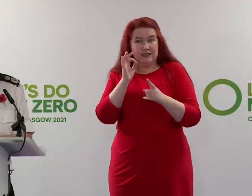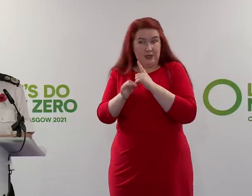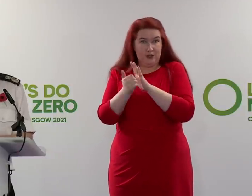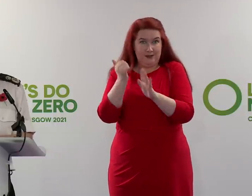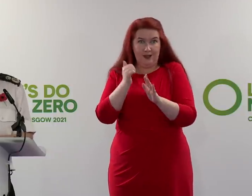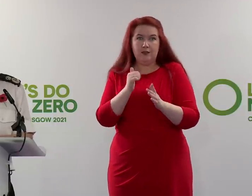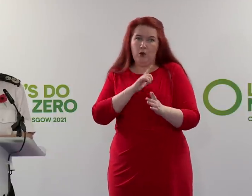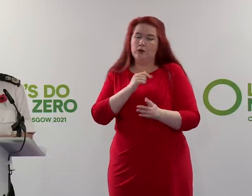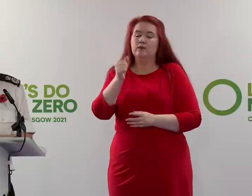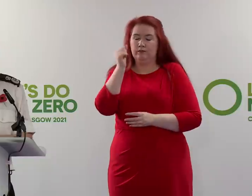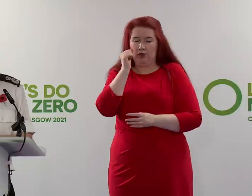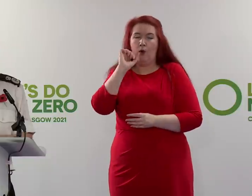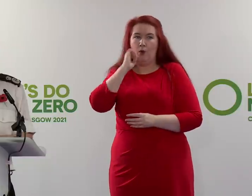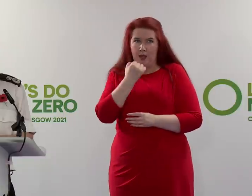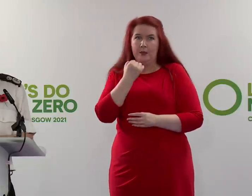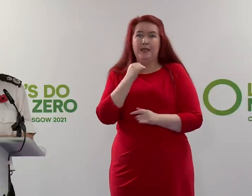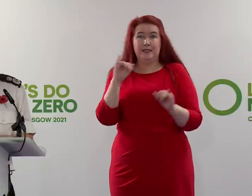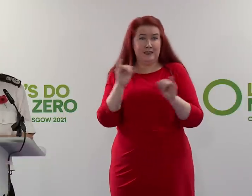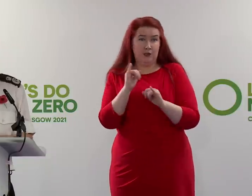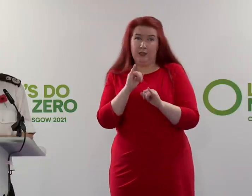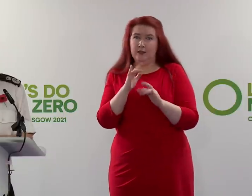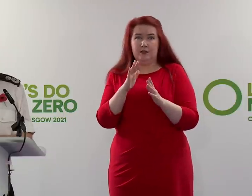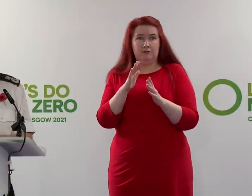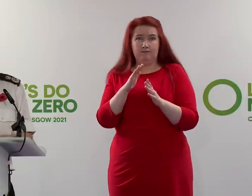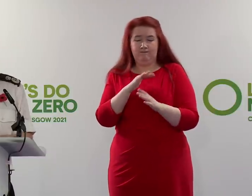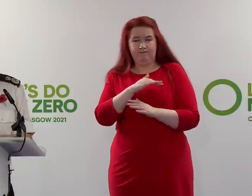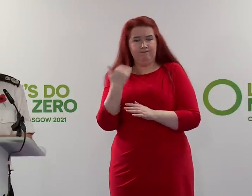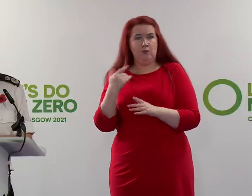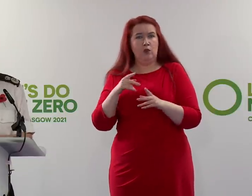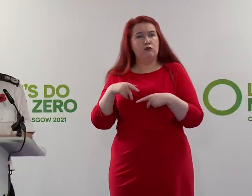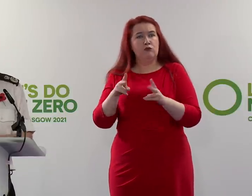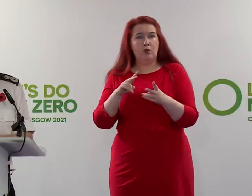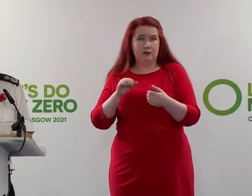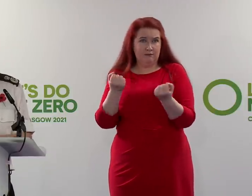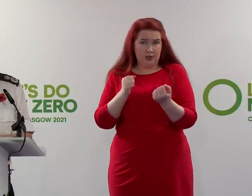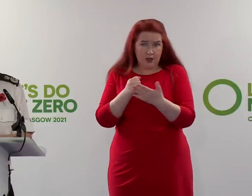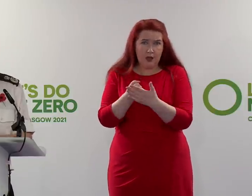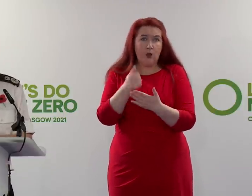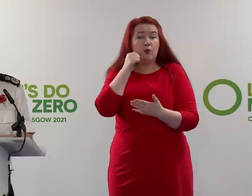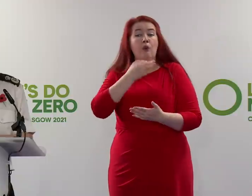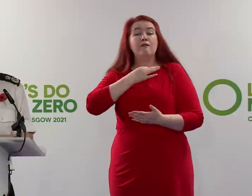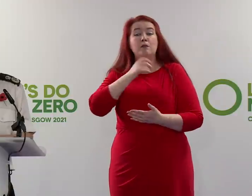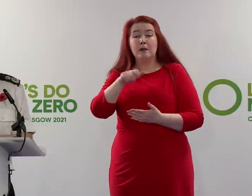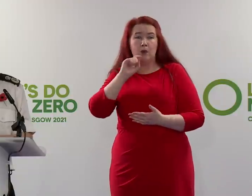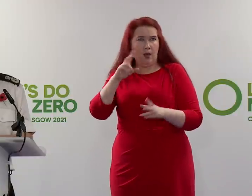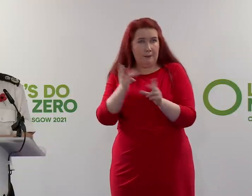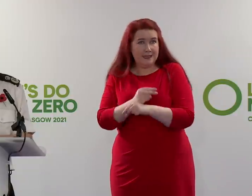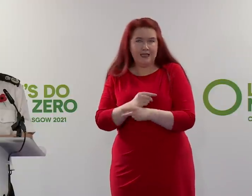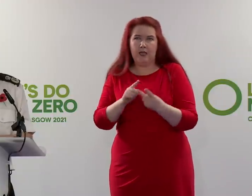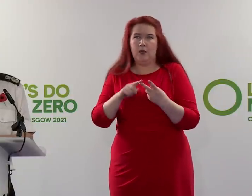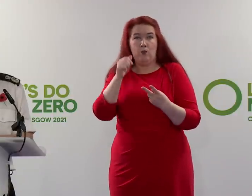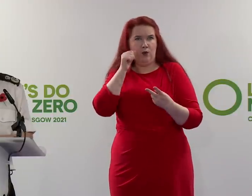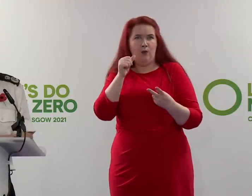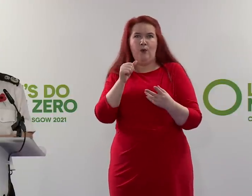know there will be serious and fatal road accidents. We know that vulnerable people will go missing. We know that victims of